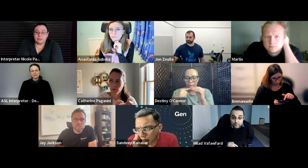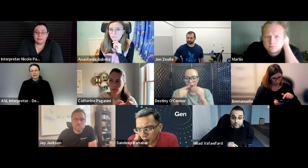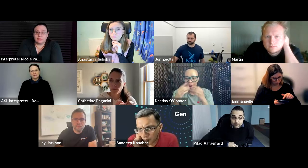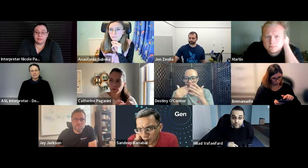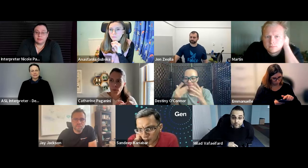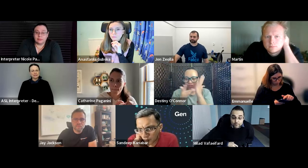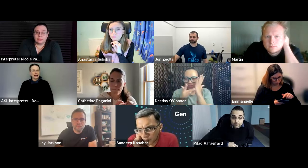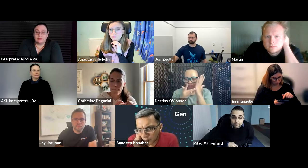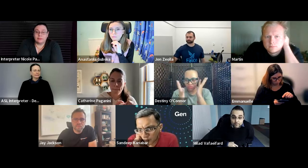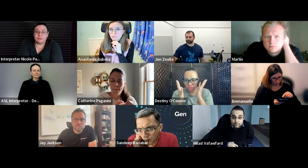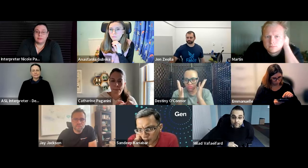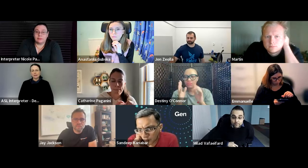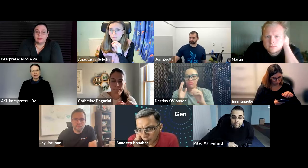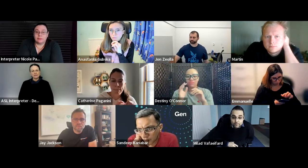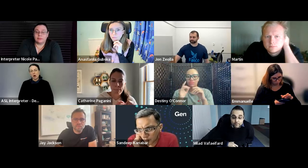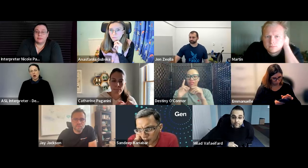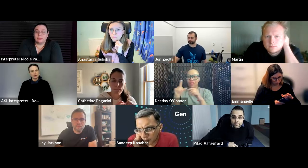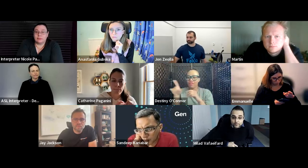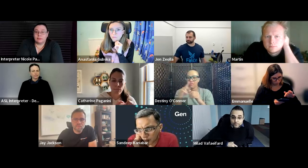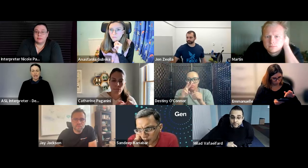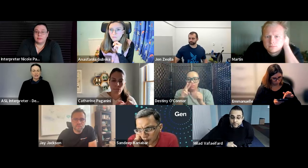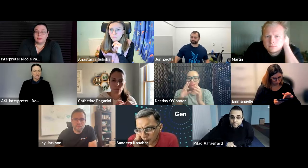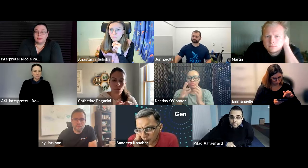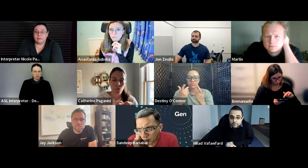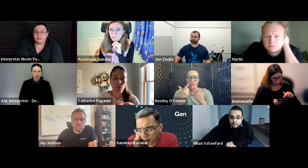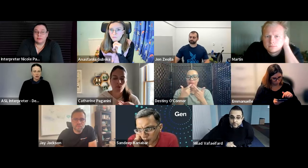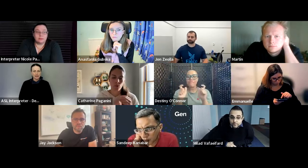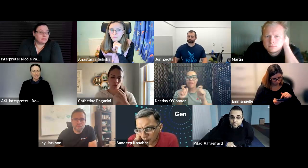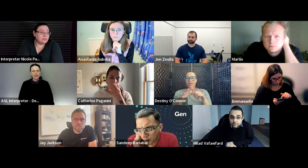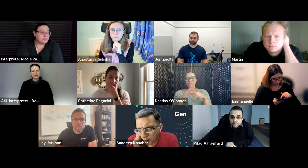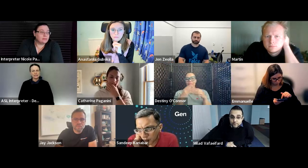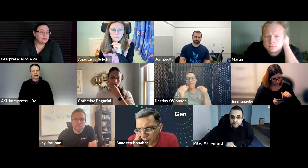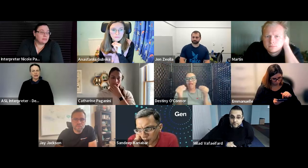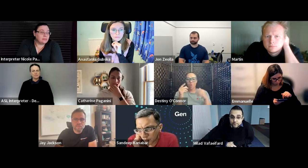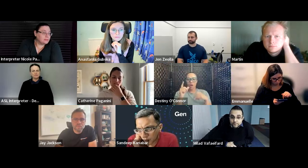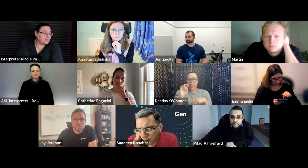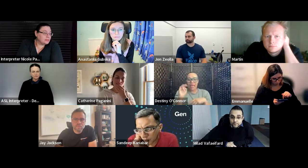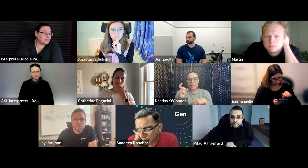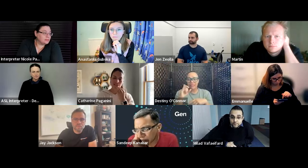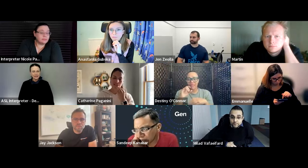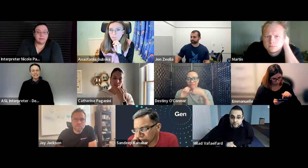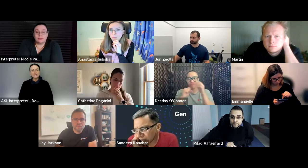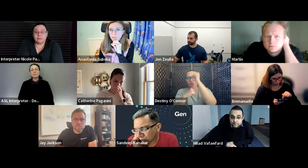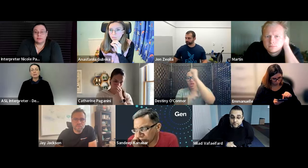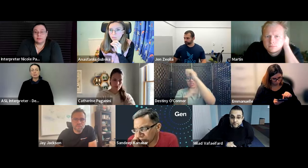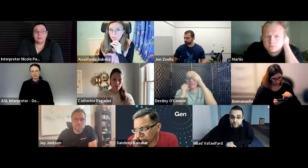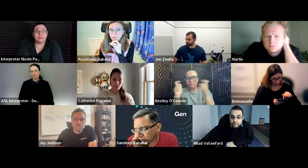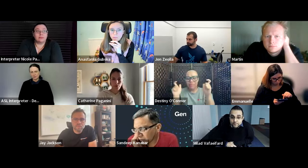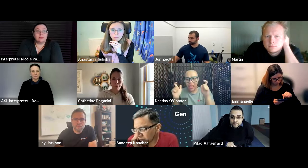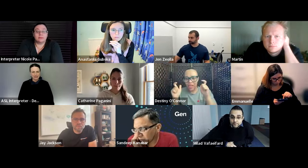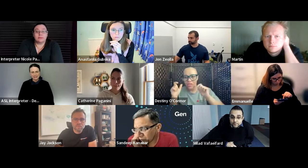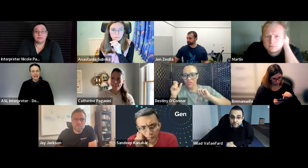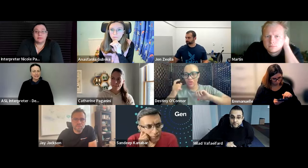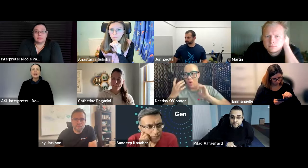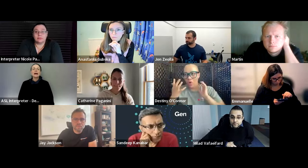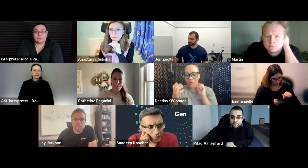um sign some kind of talk some educational talk and um it's like a big platform